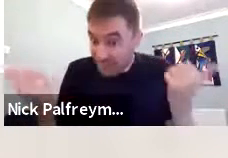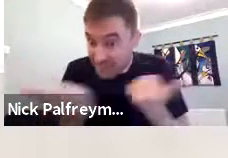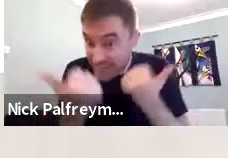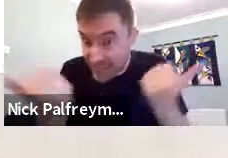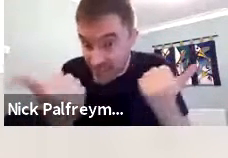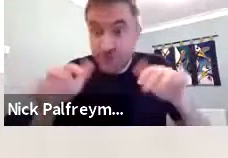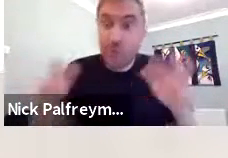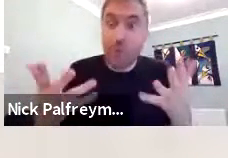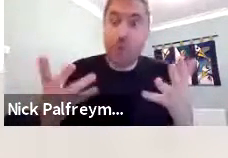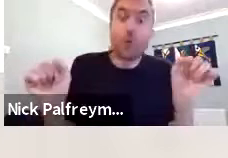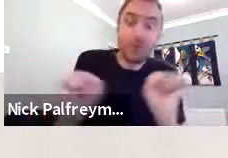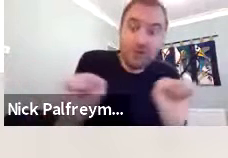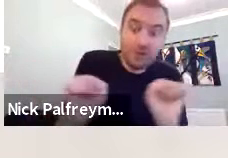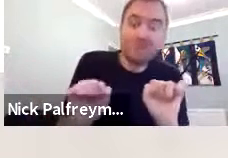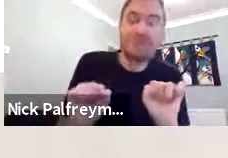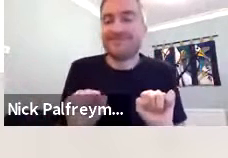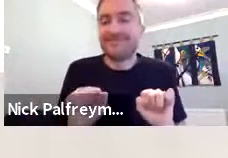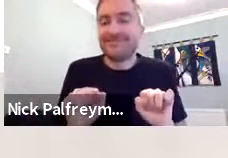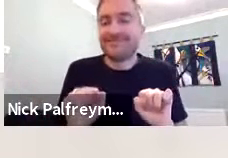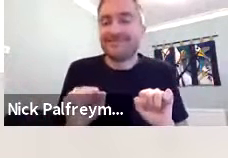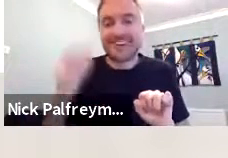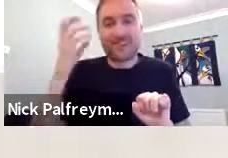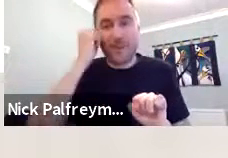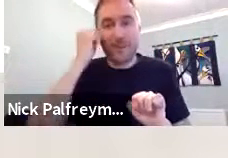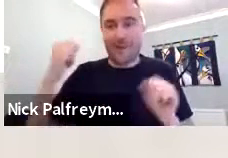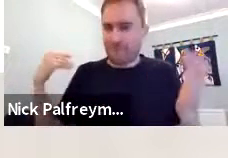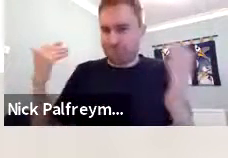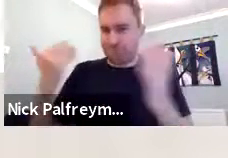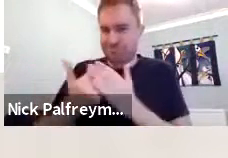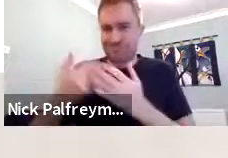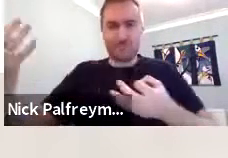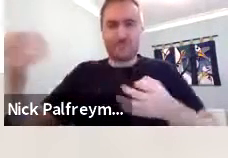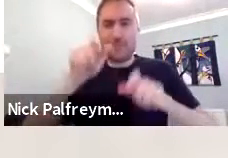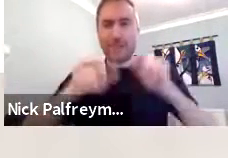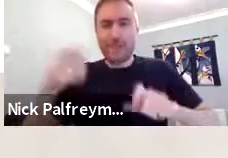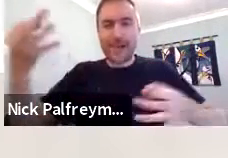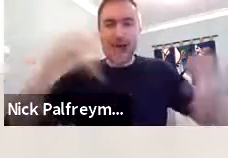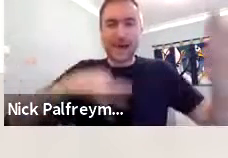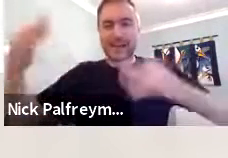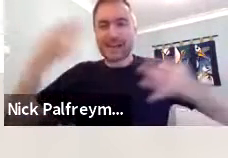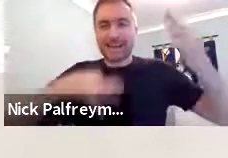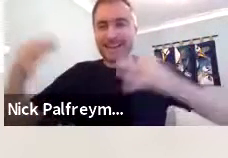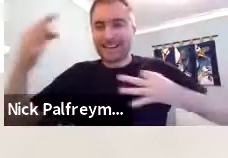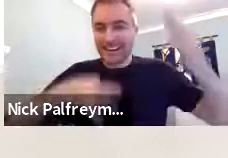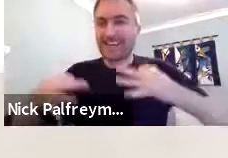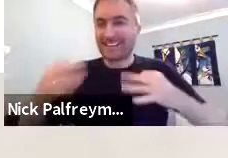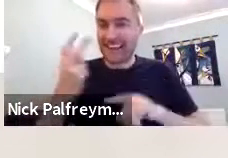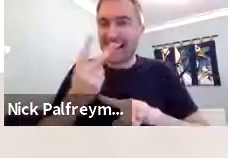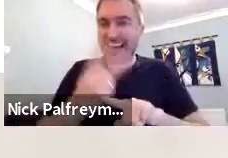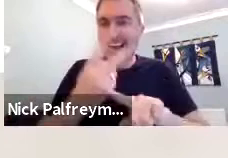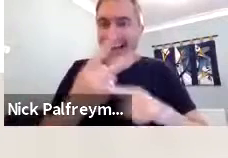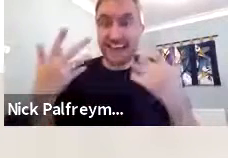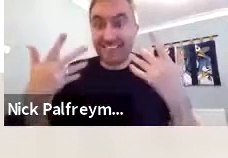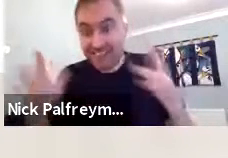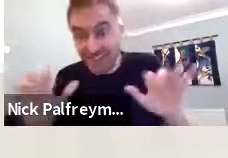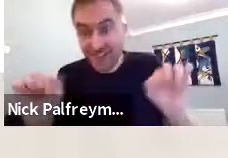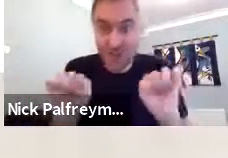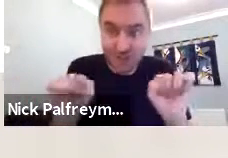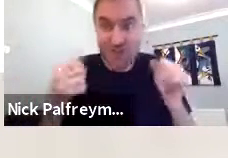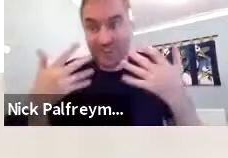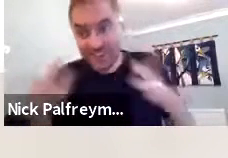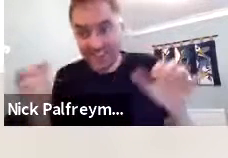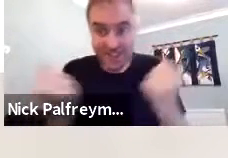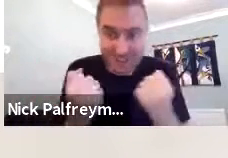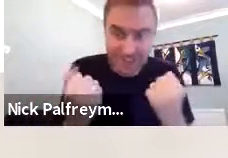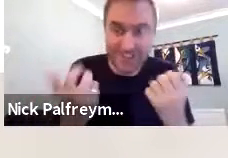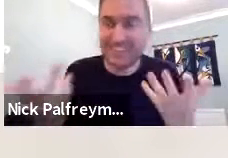yet. Married? Finished. Or married? Not yet. So, you have to remember those questions.